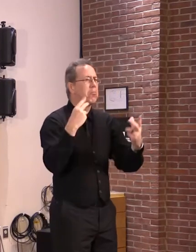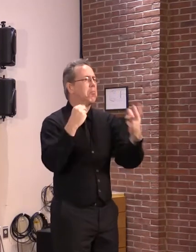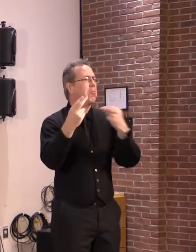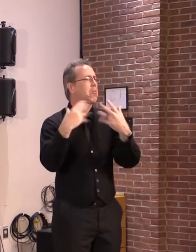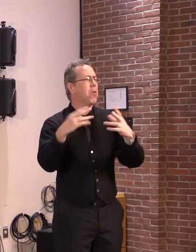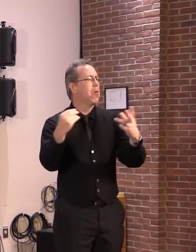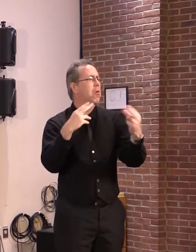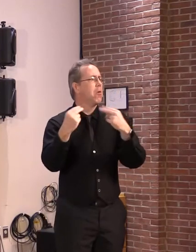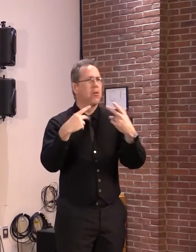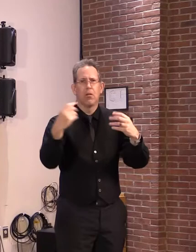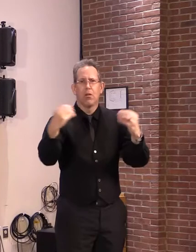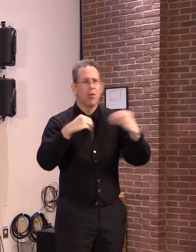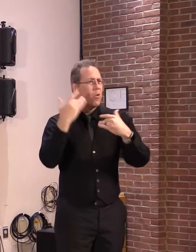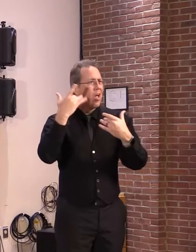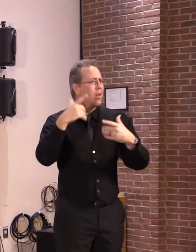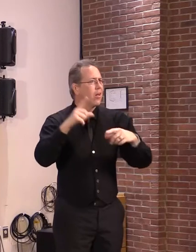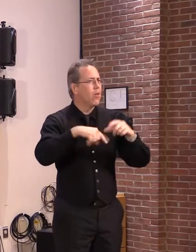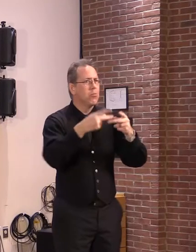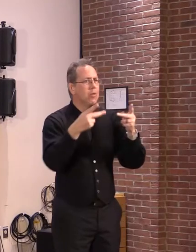every corner of the state.